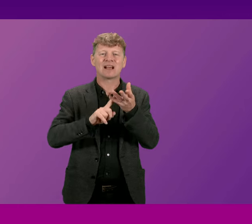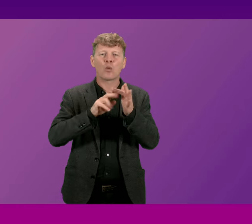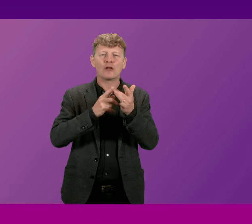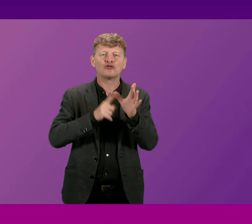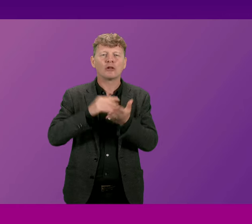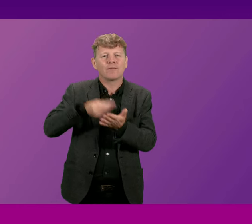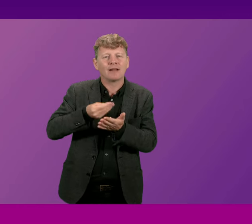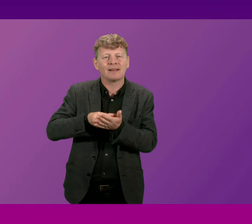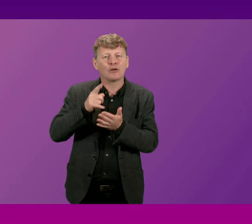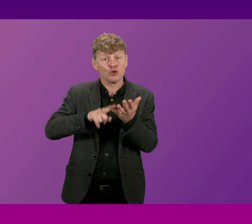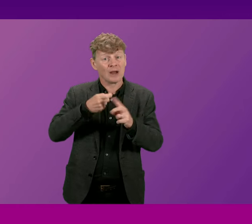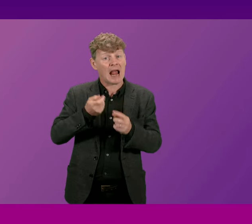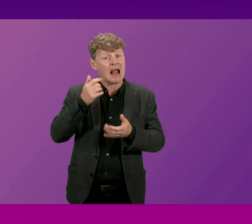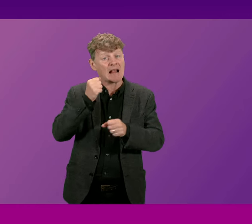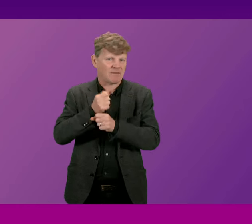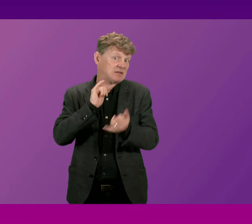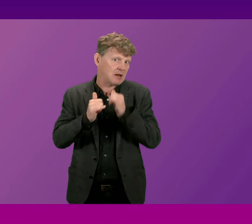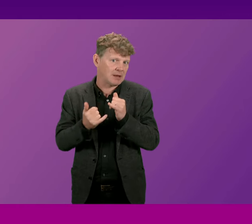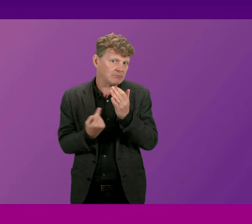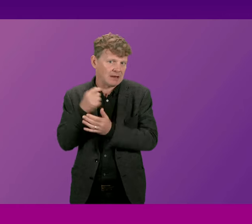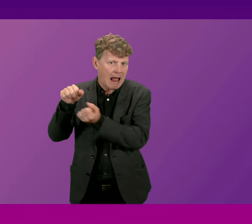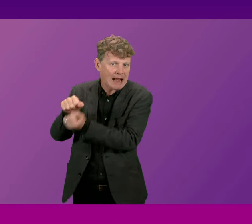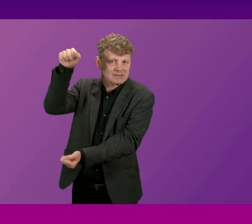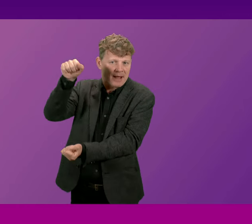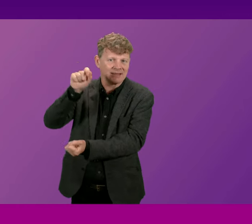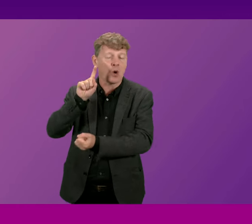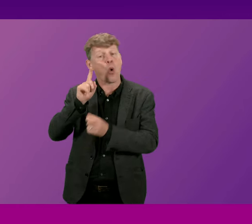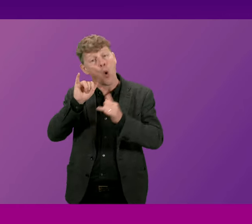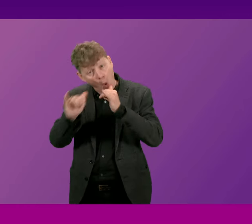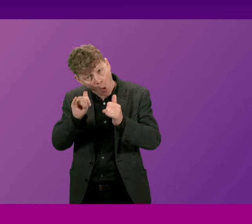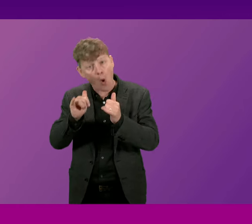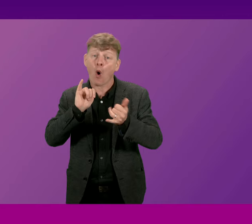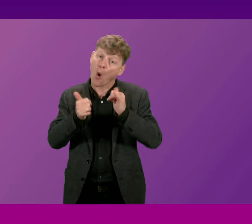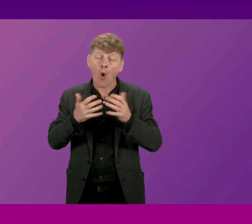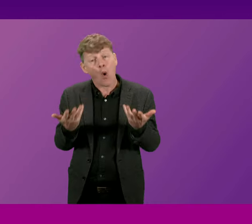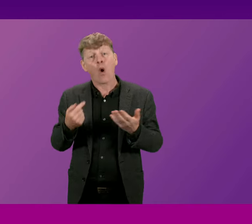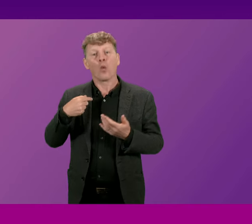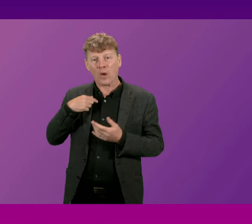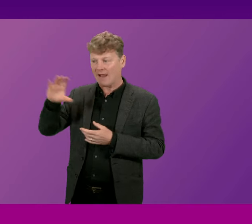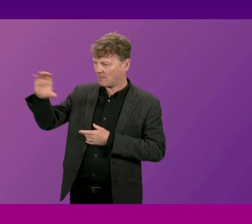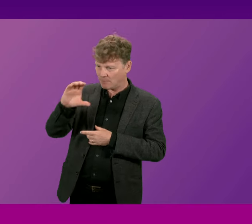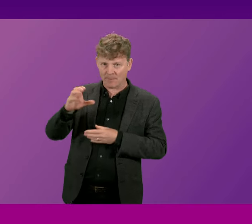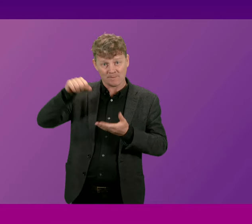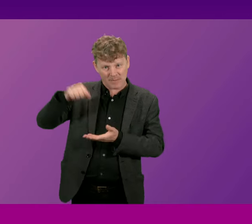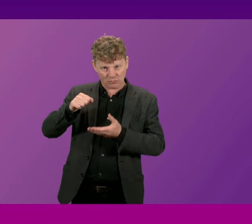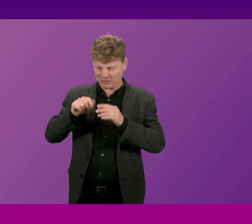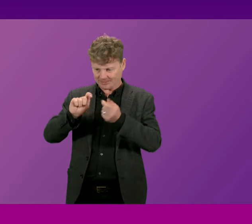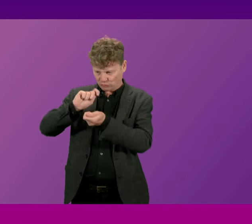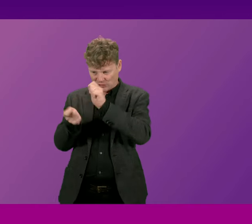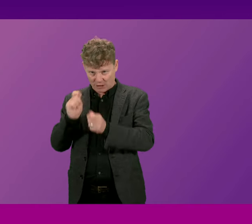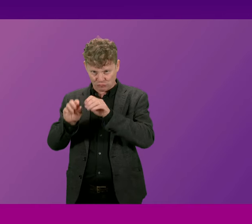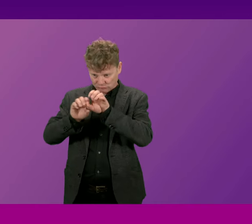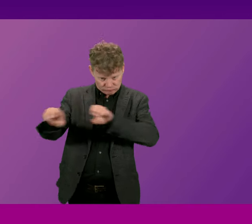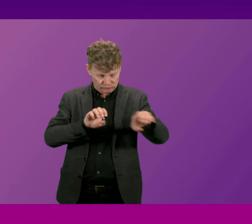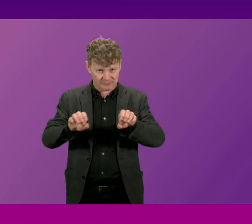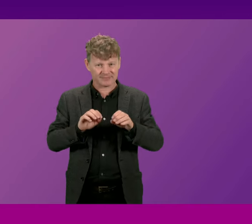that or we can reallocate resources within the budget and what the government has reluctantly undertaken to